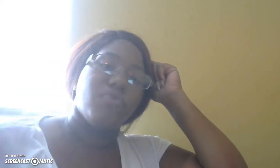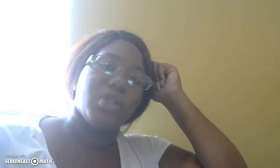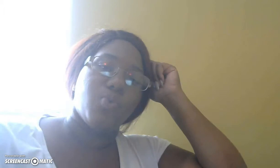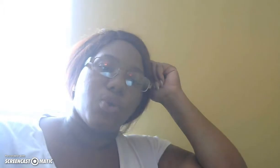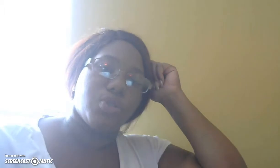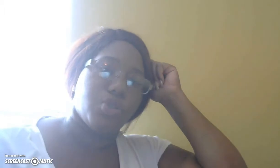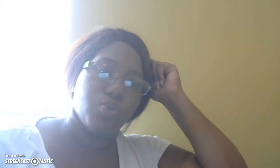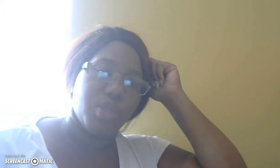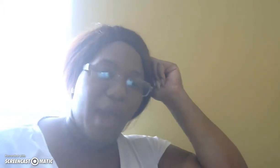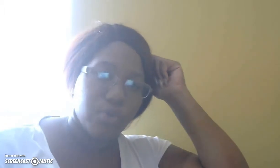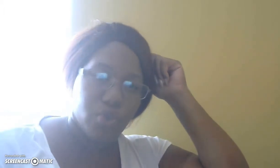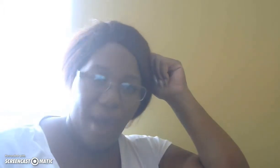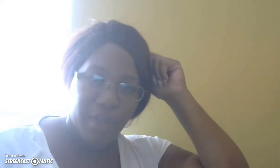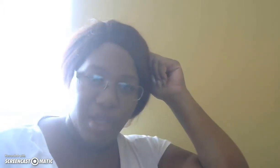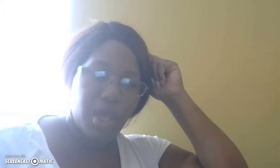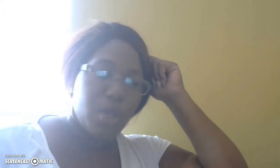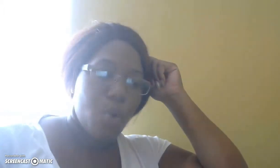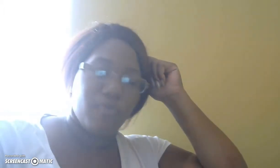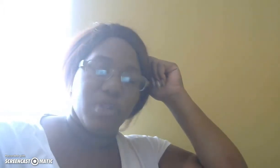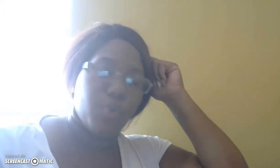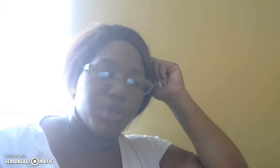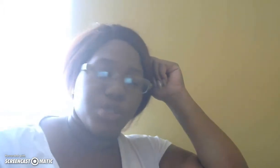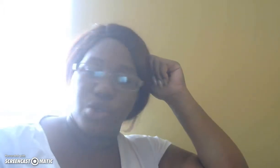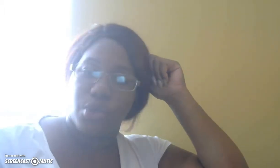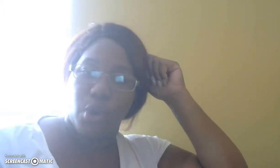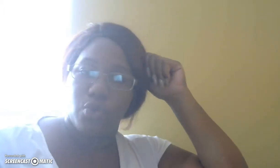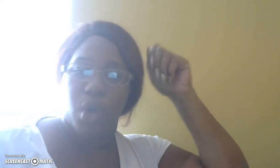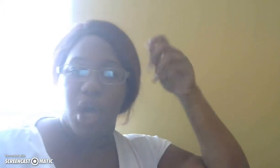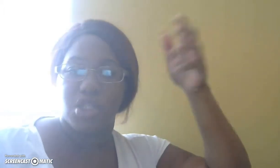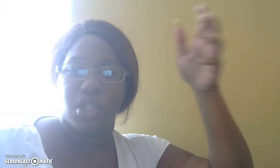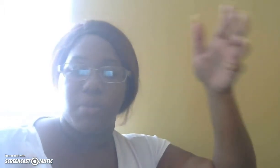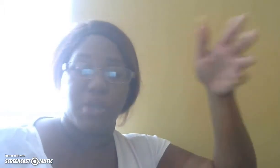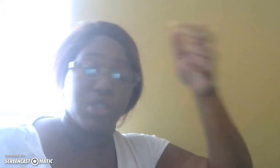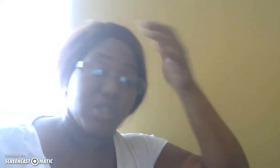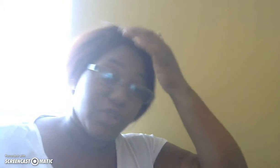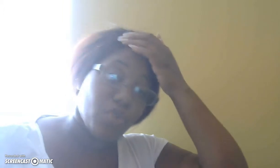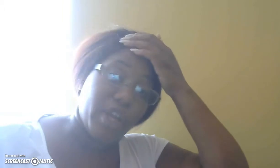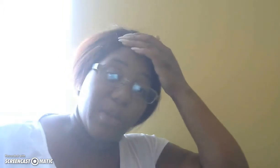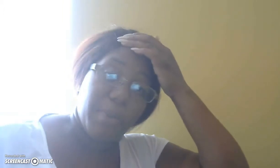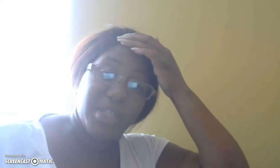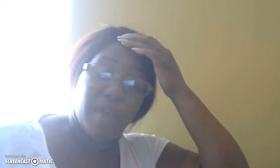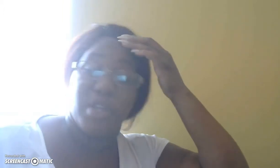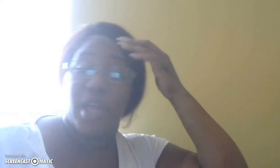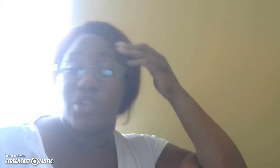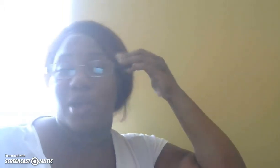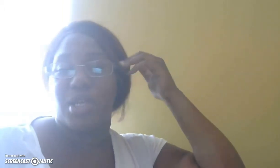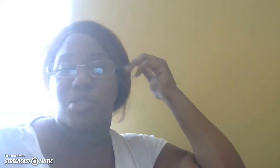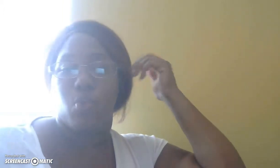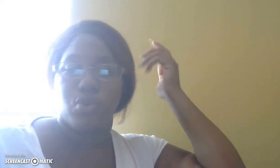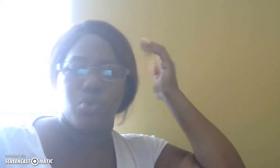really wants to tackle traffic no one really wants to go through the hustling and bustling of the train and the bus every day trying to get to work two